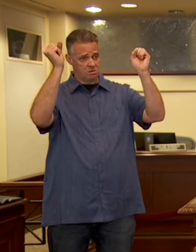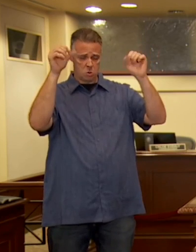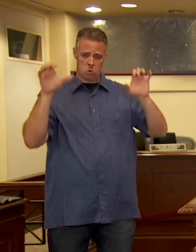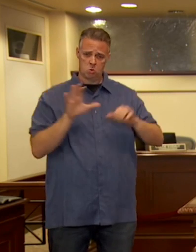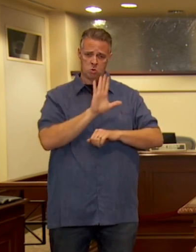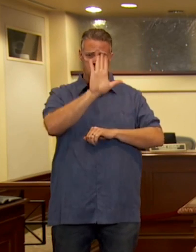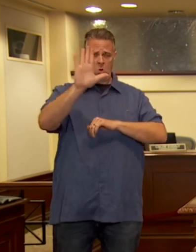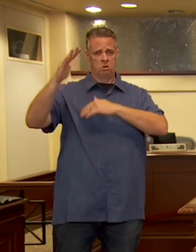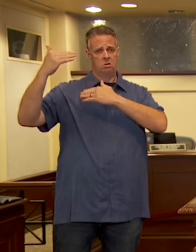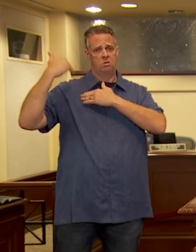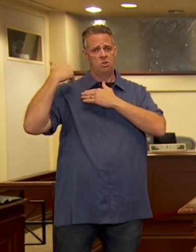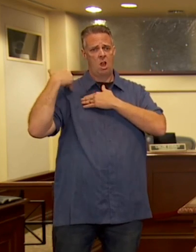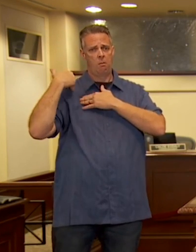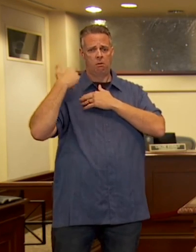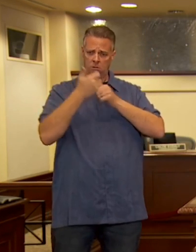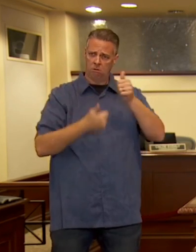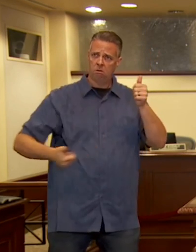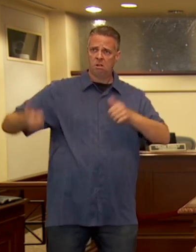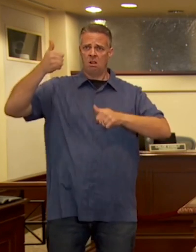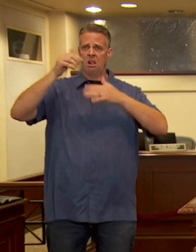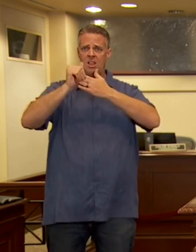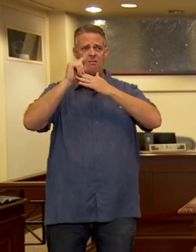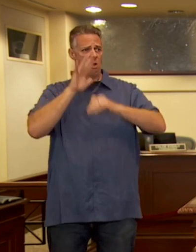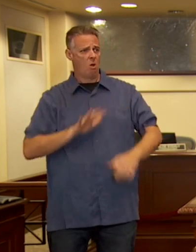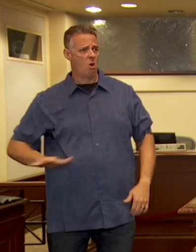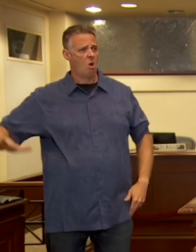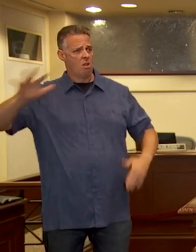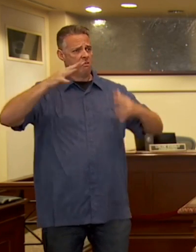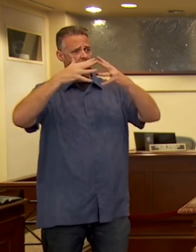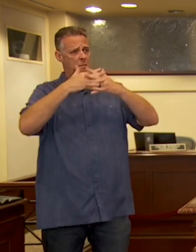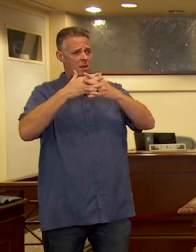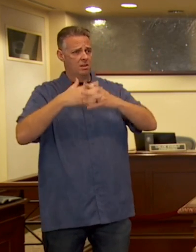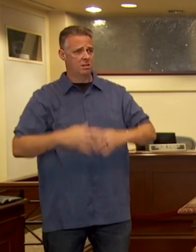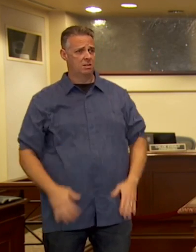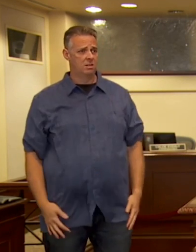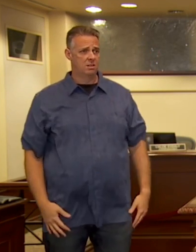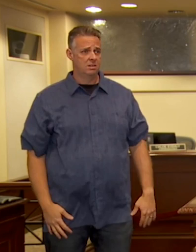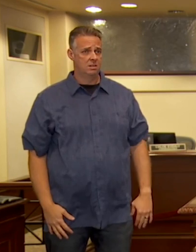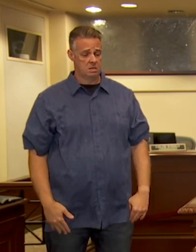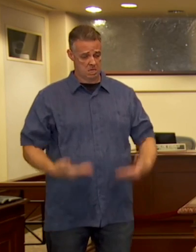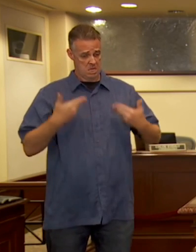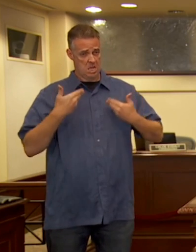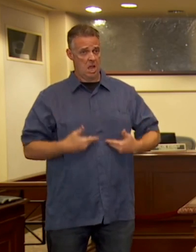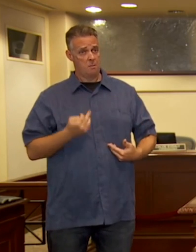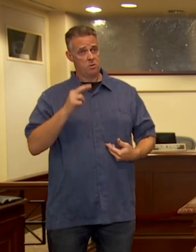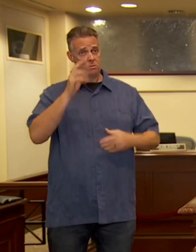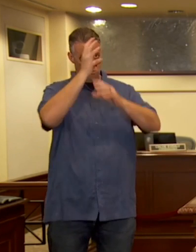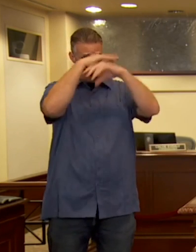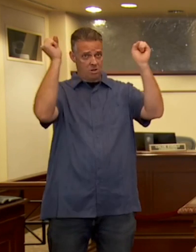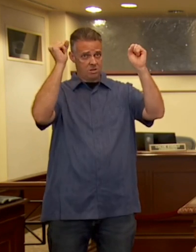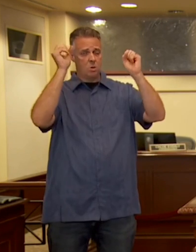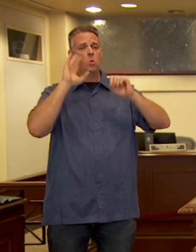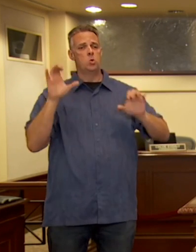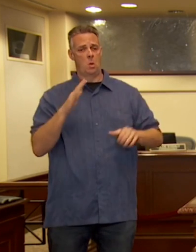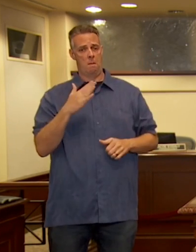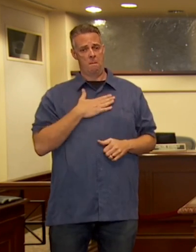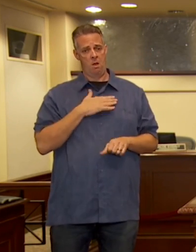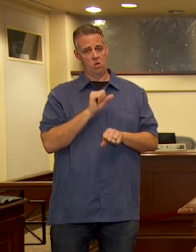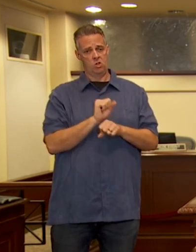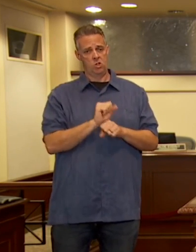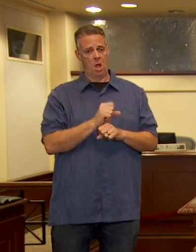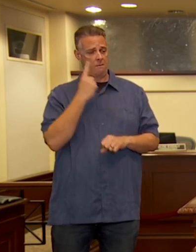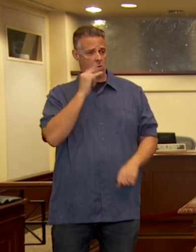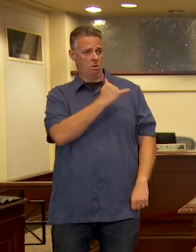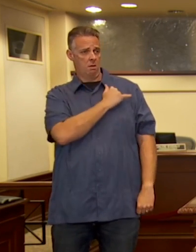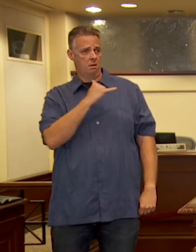your job as the leader of this nation. And I, Mr. President, will do my job as the mayor of this